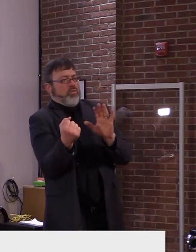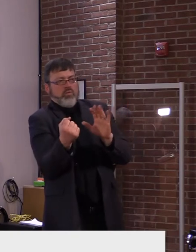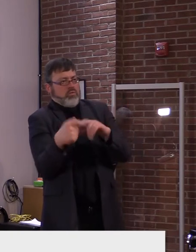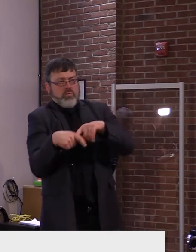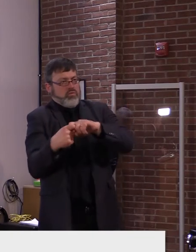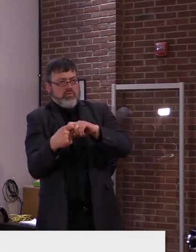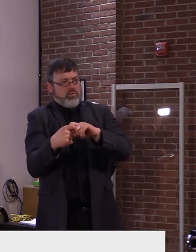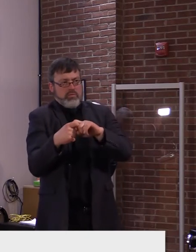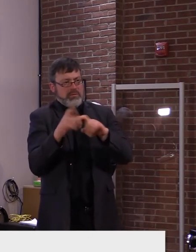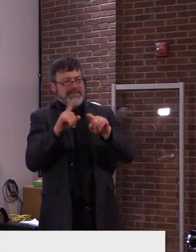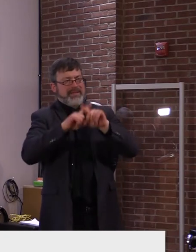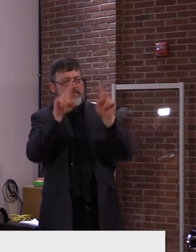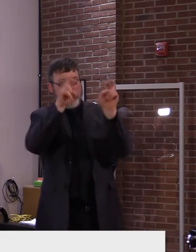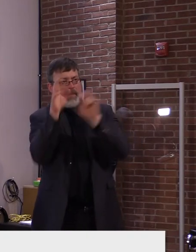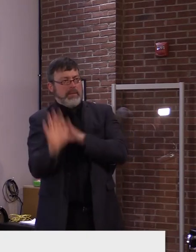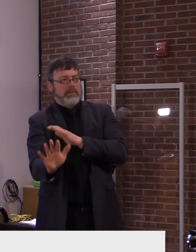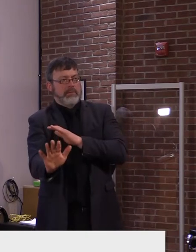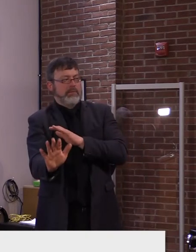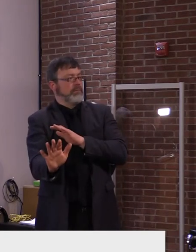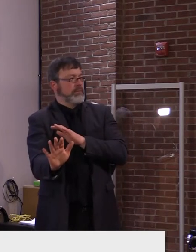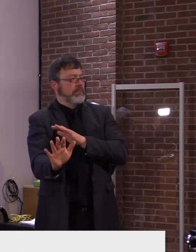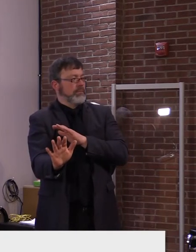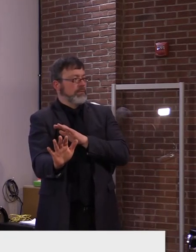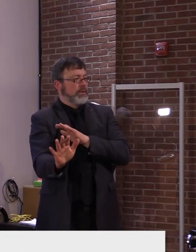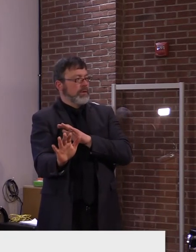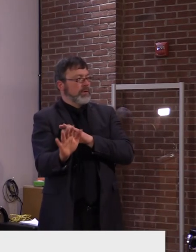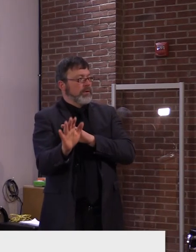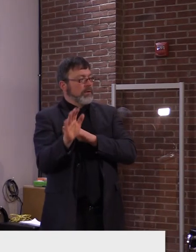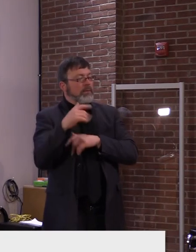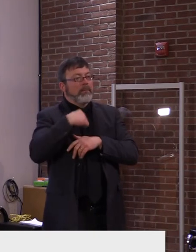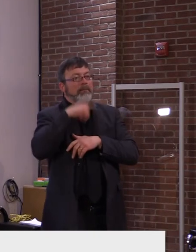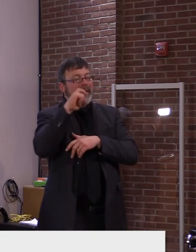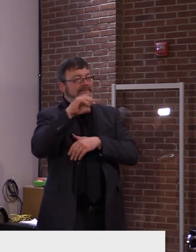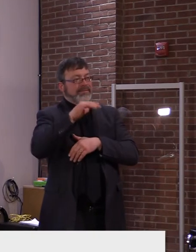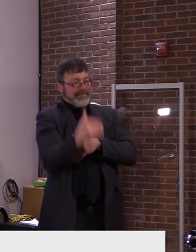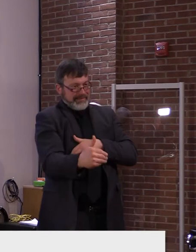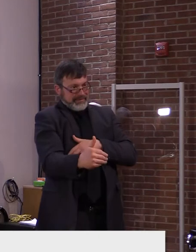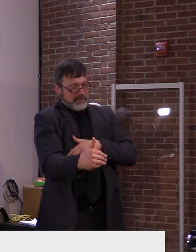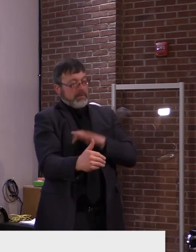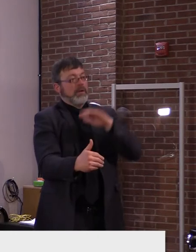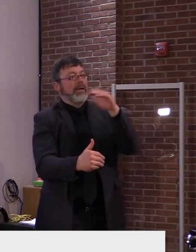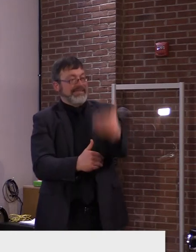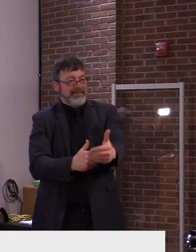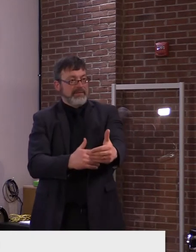to take our time, make sure we get it right, uh, so that we can clearly define what we're doing.